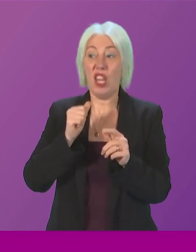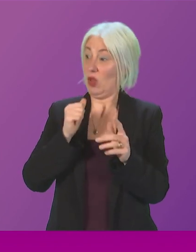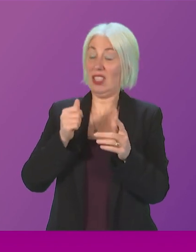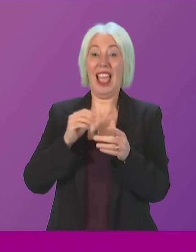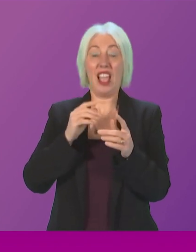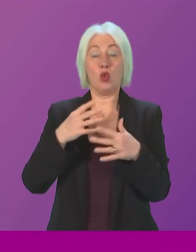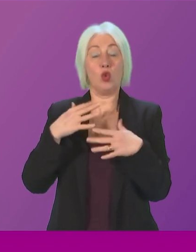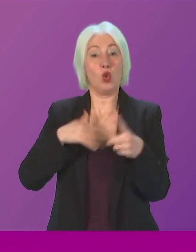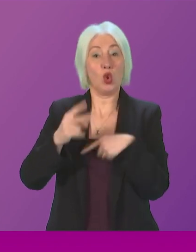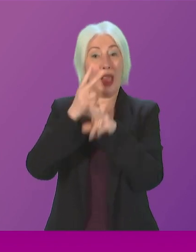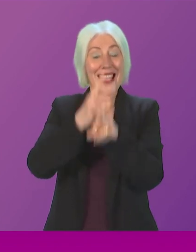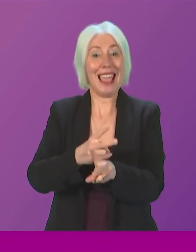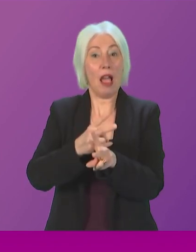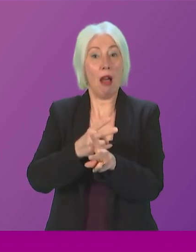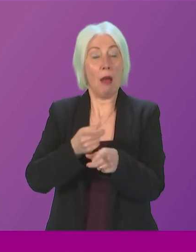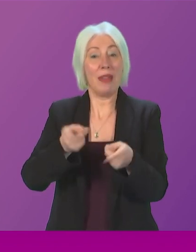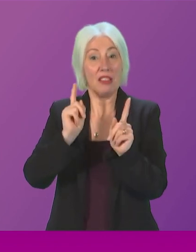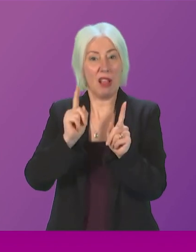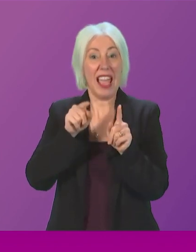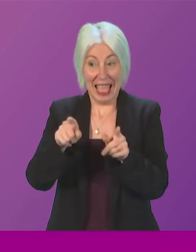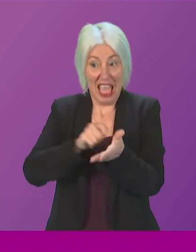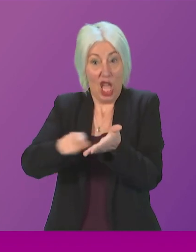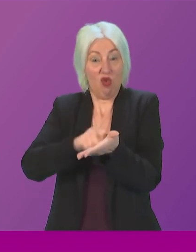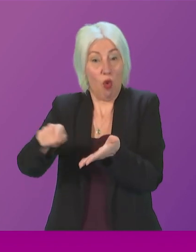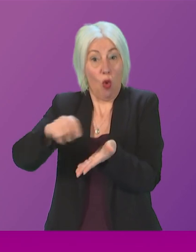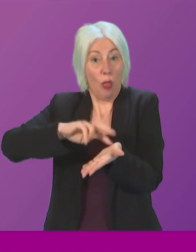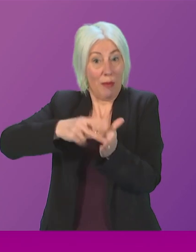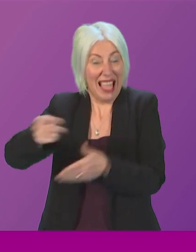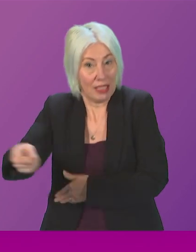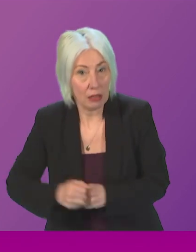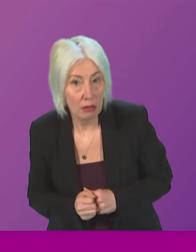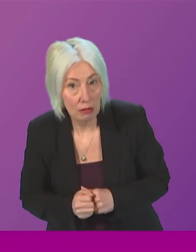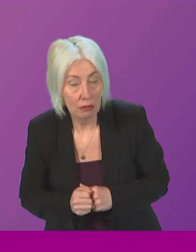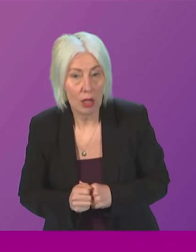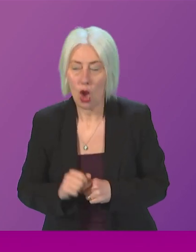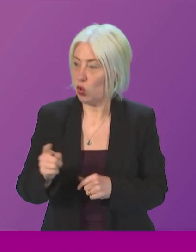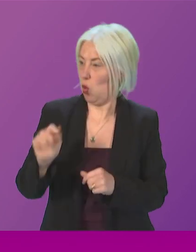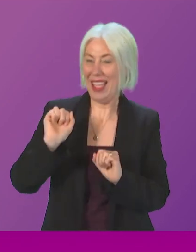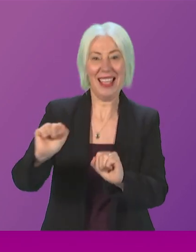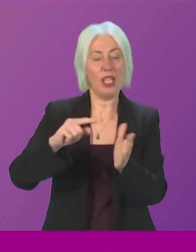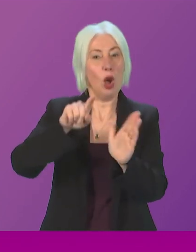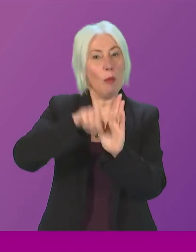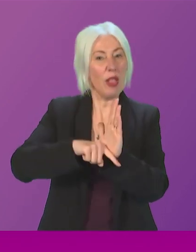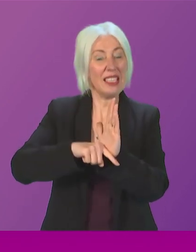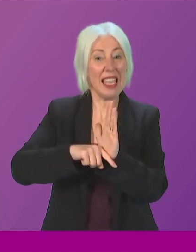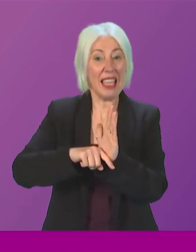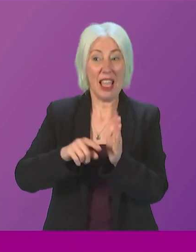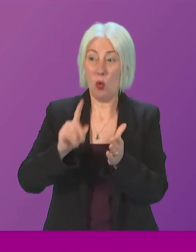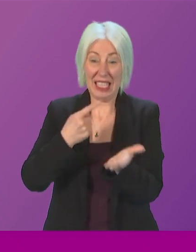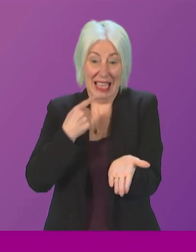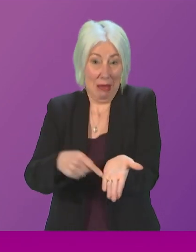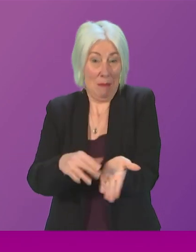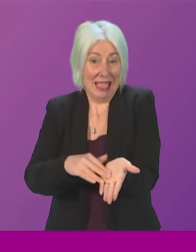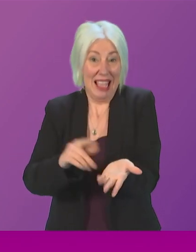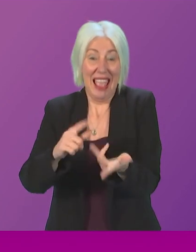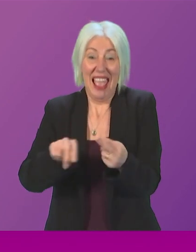Care. He wrote these shambolic plans. So, what does it say about the First Minister's policy if his own care minister doesn't understand